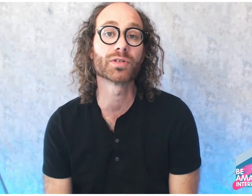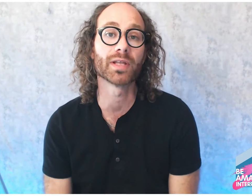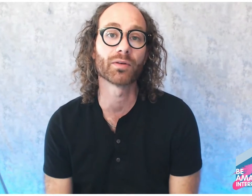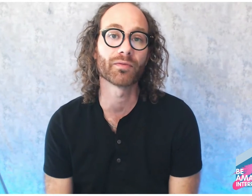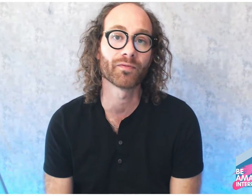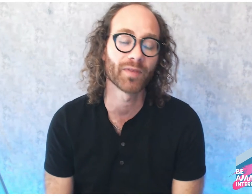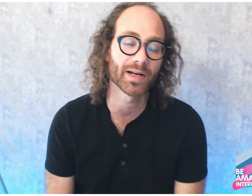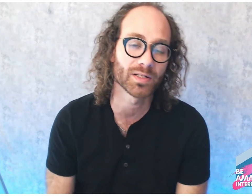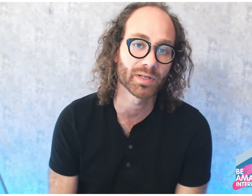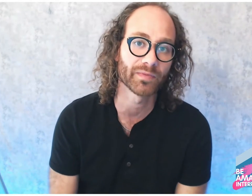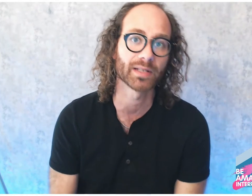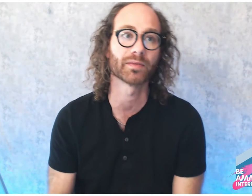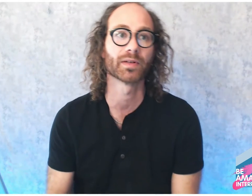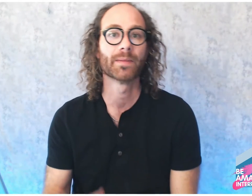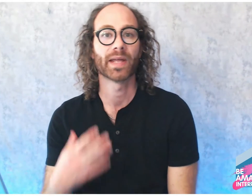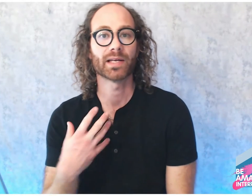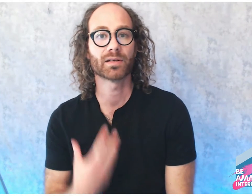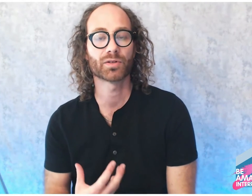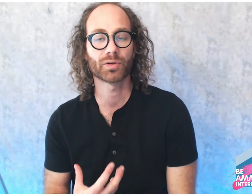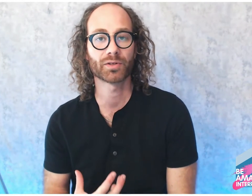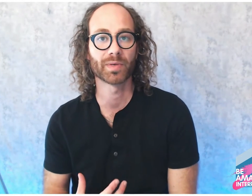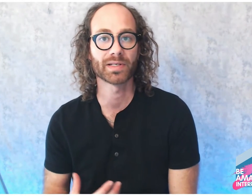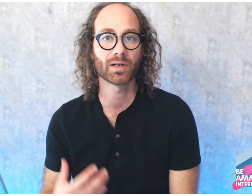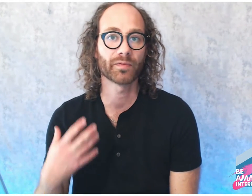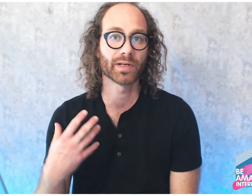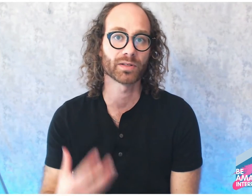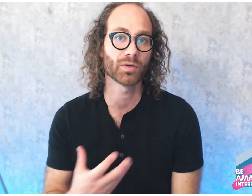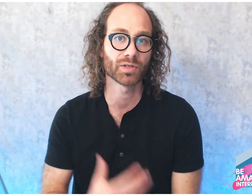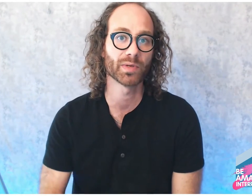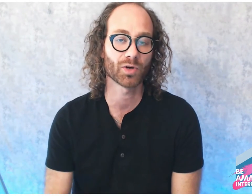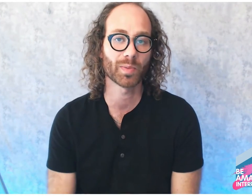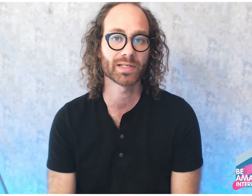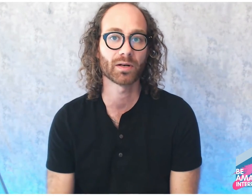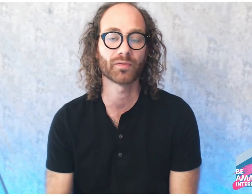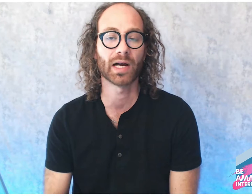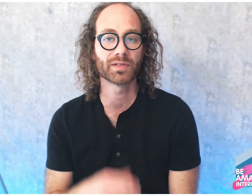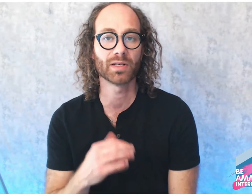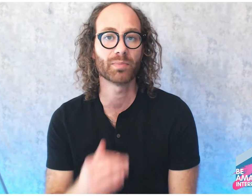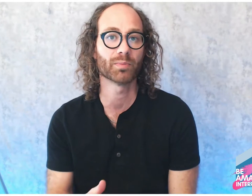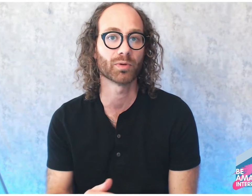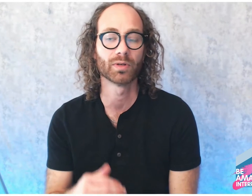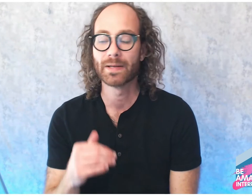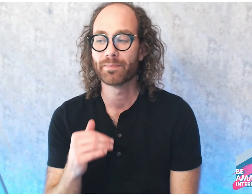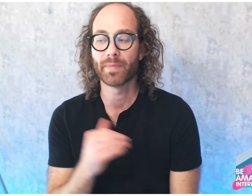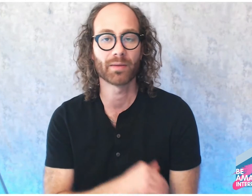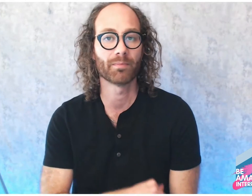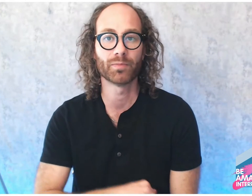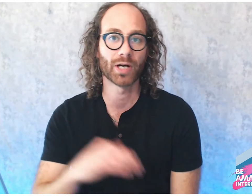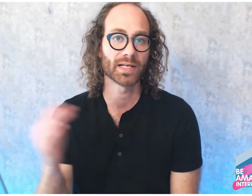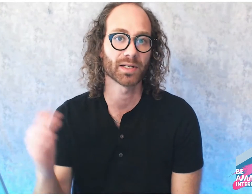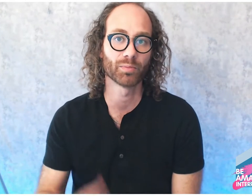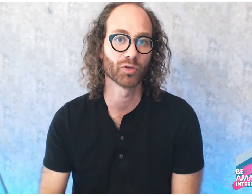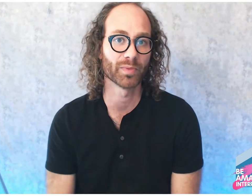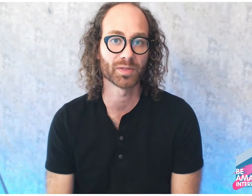don't find it to be effective. As an instructor myself, as a coach and mentor myself, I've seen people make drastic improvements by